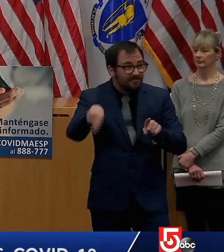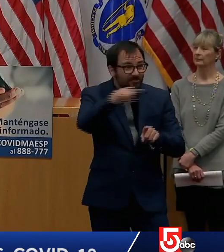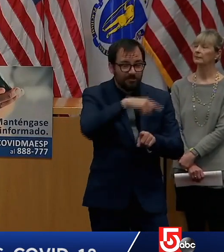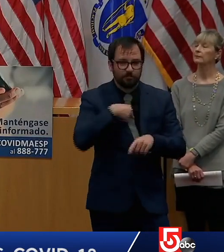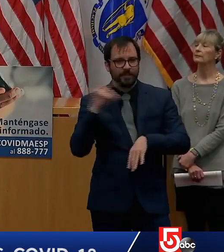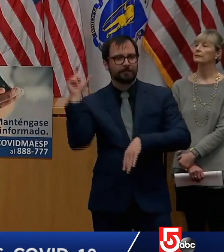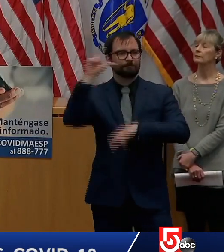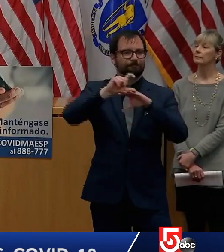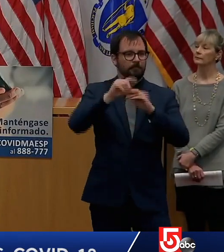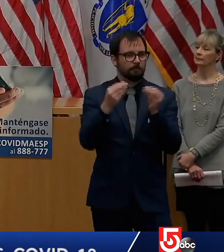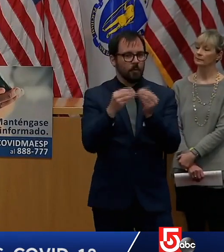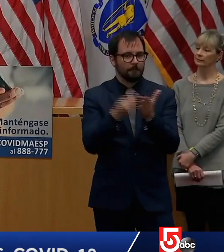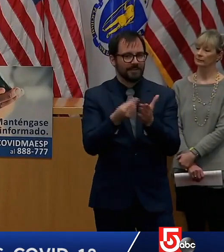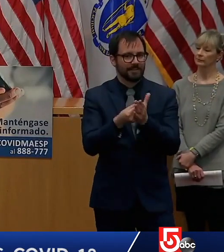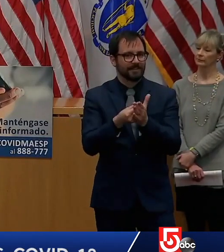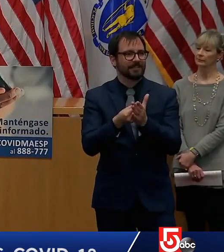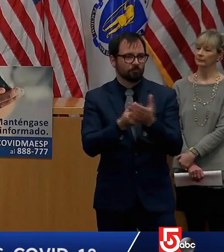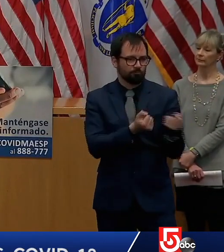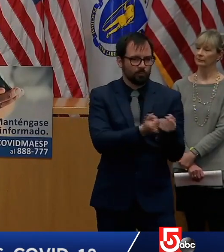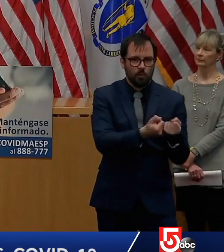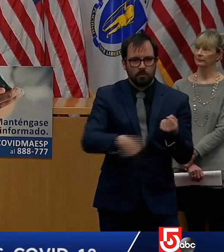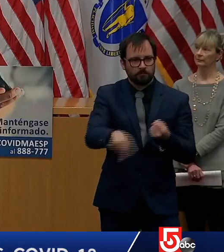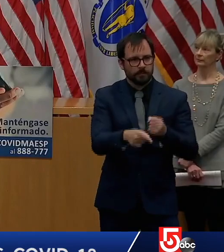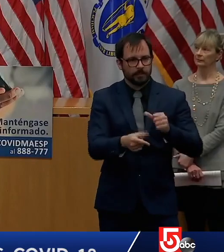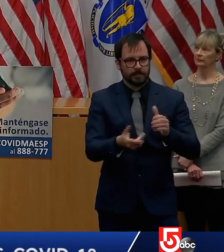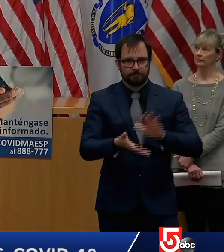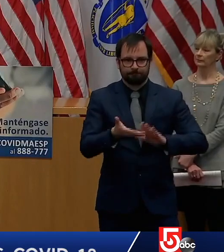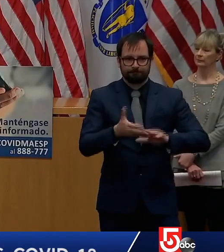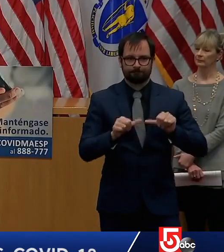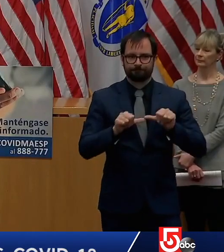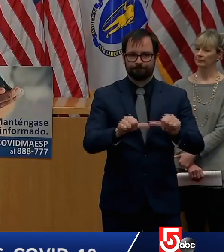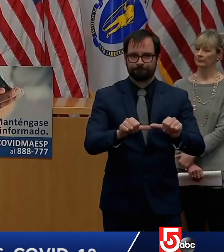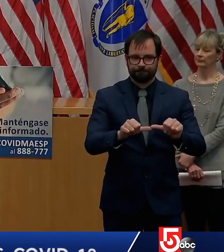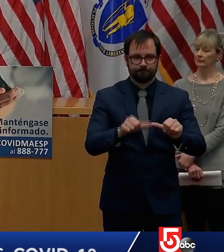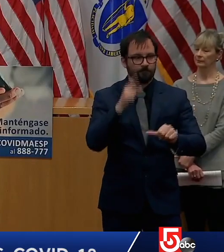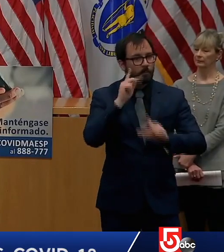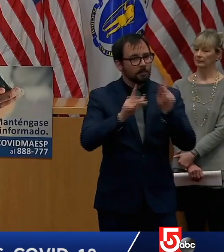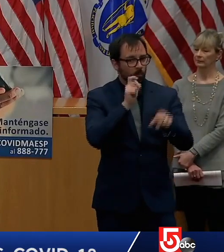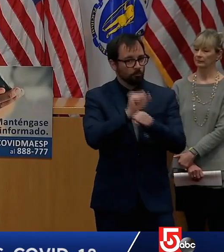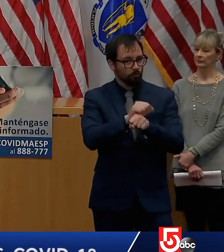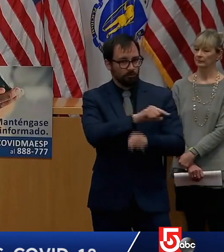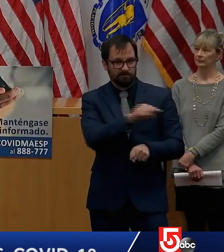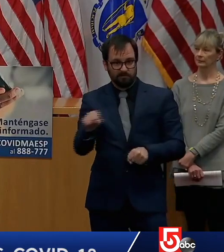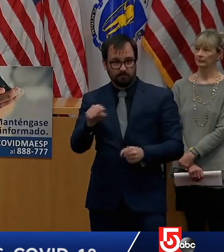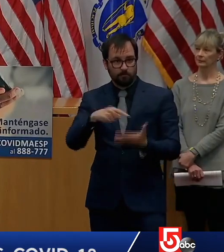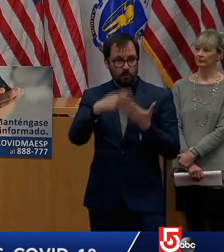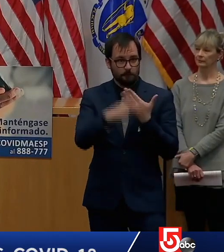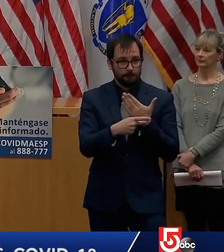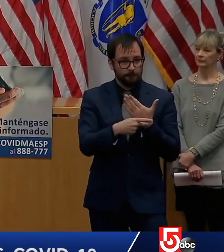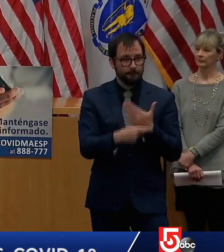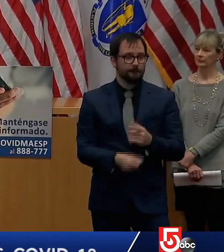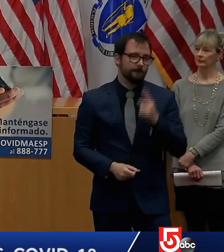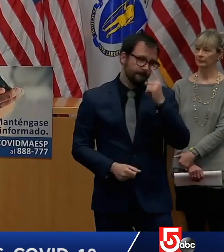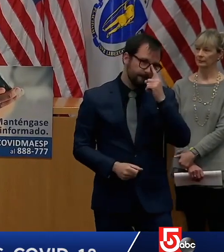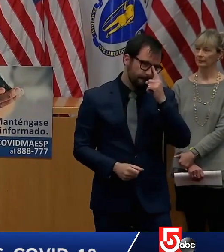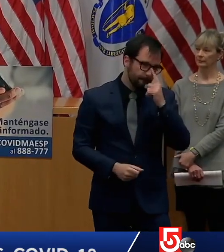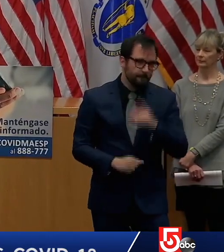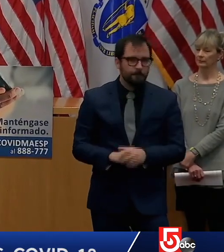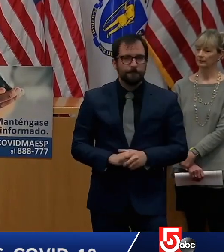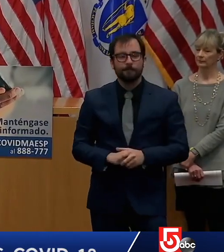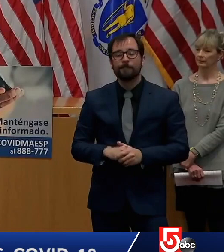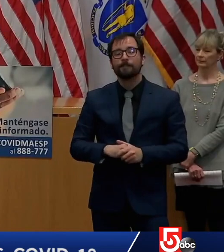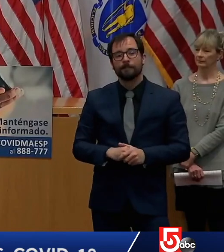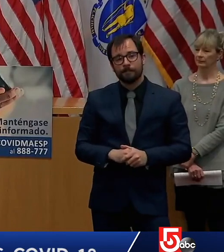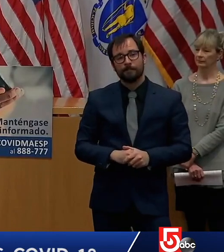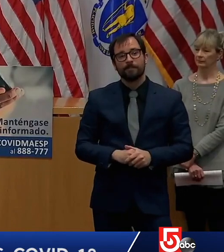again we know that the lack of child care for many families has created an unanticipated burden and it's hard to look after young children and